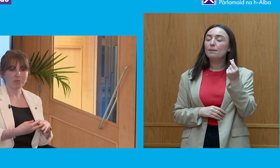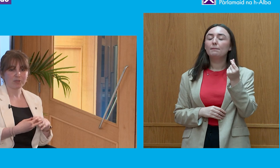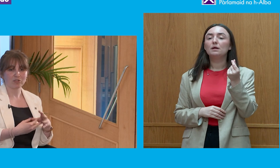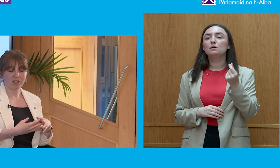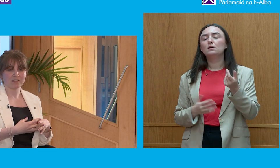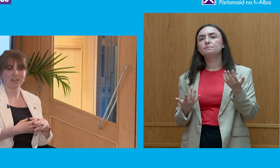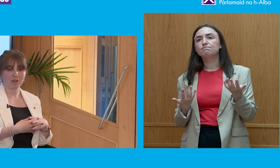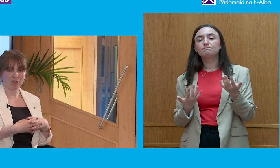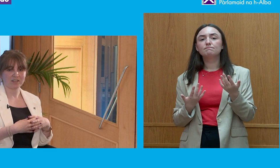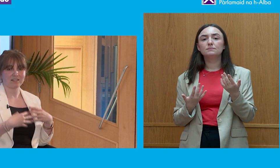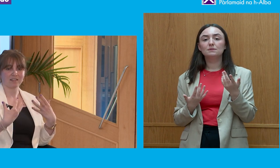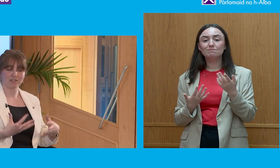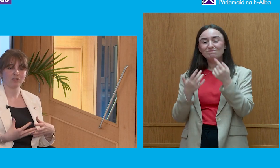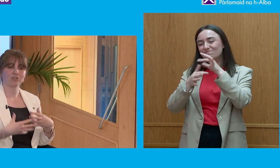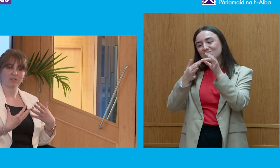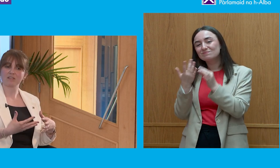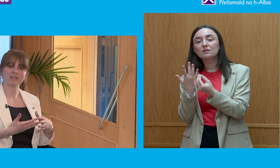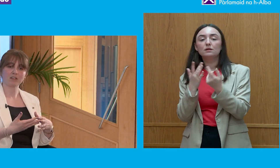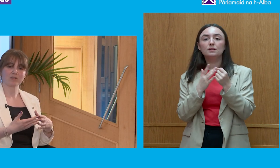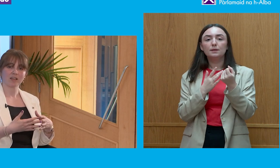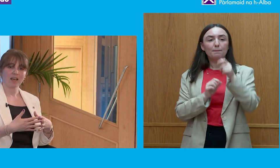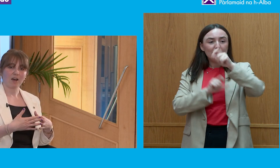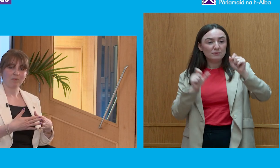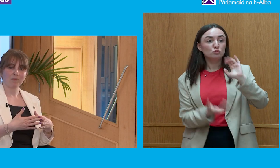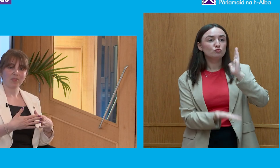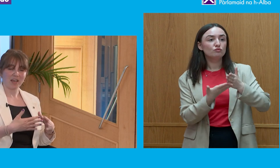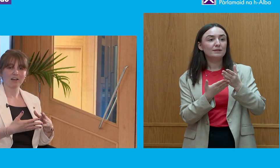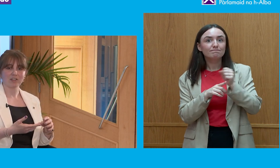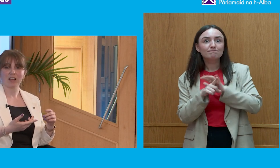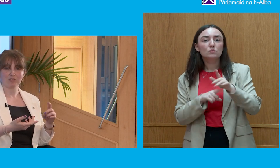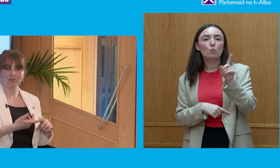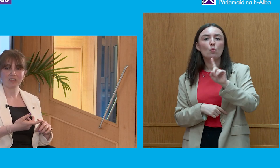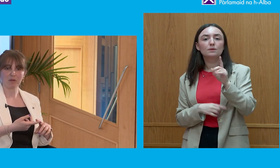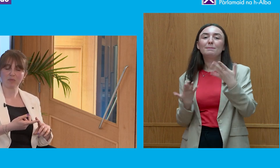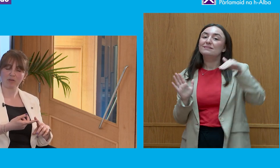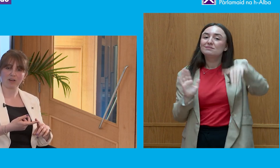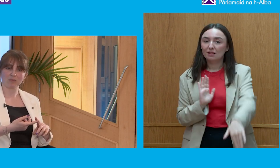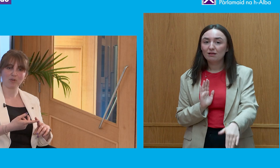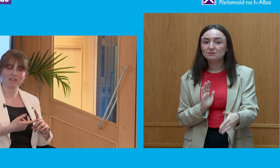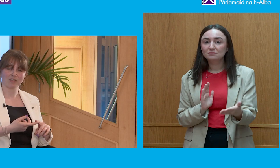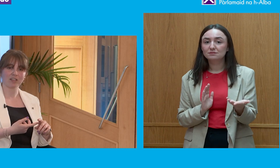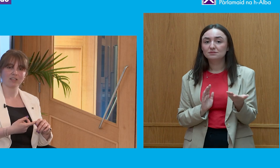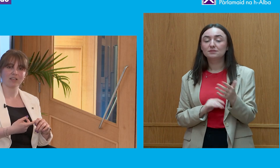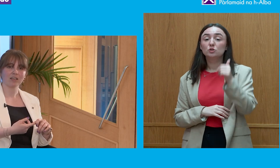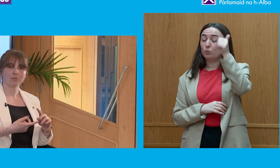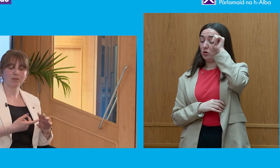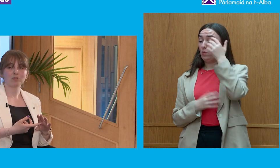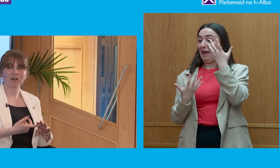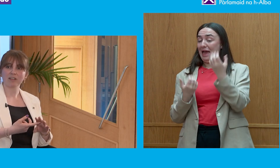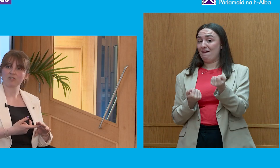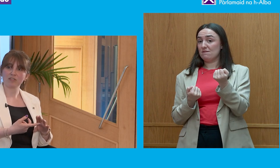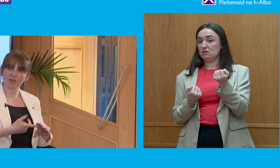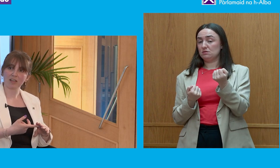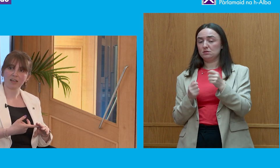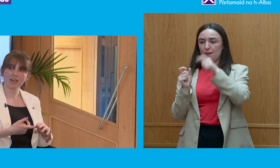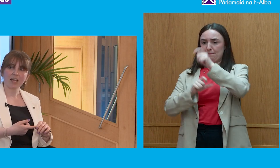people's trust in their politics and their institutions and their systems, they have declined. So for example, quite significantly, people